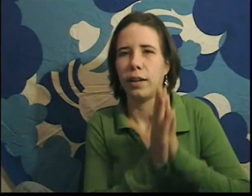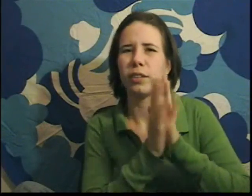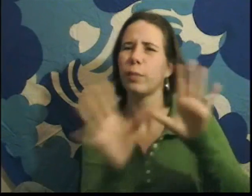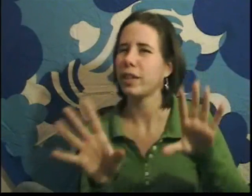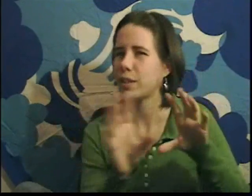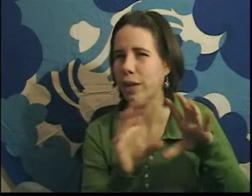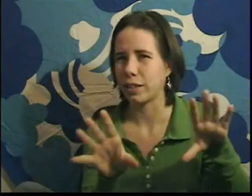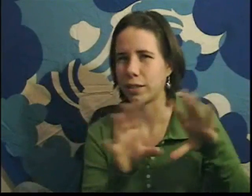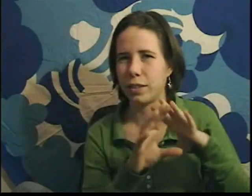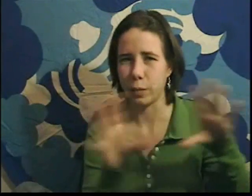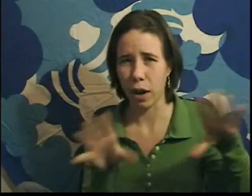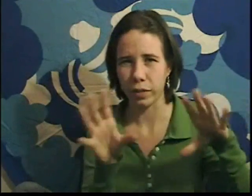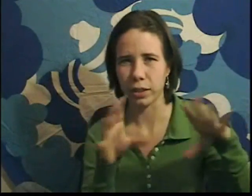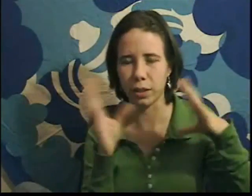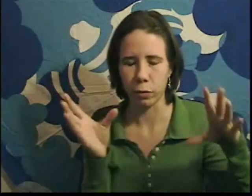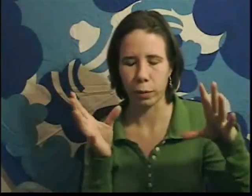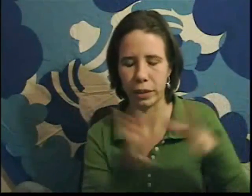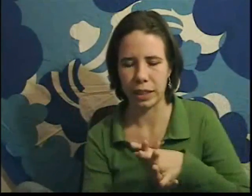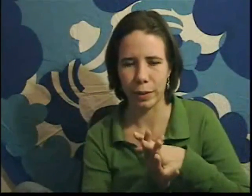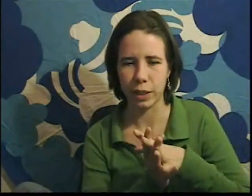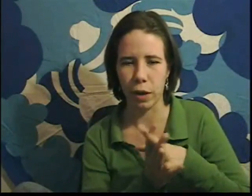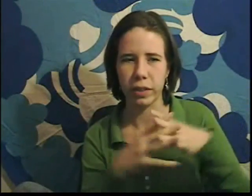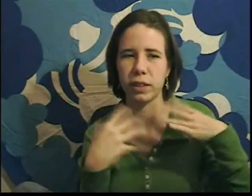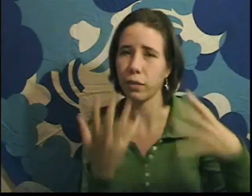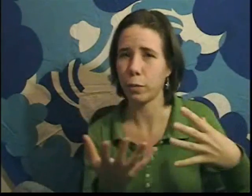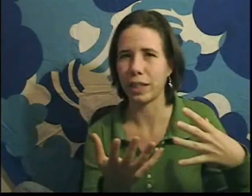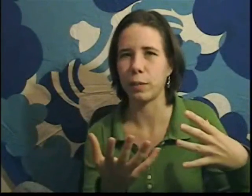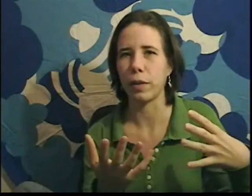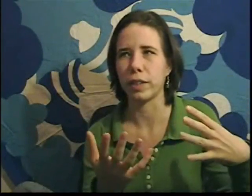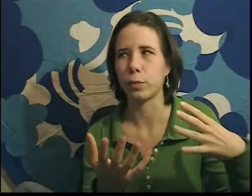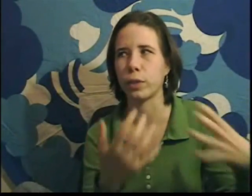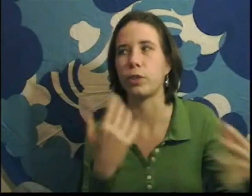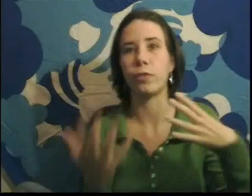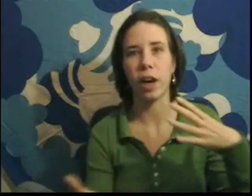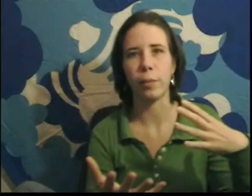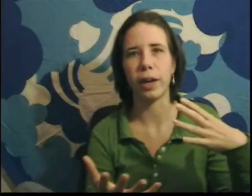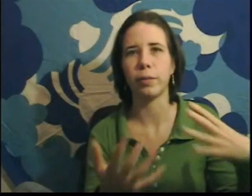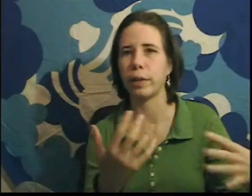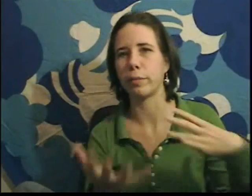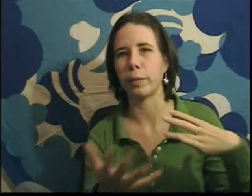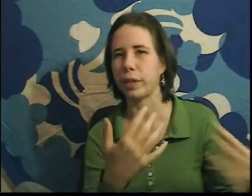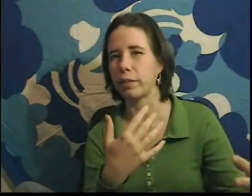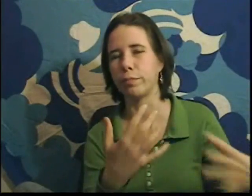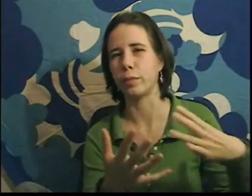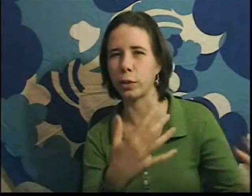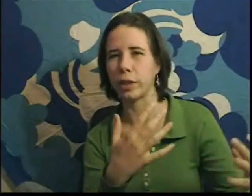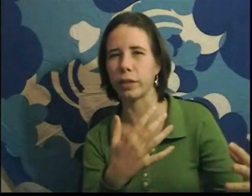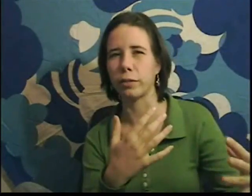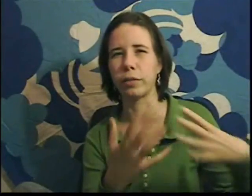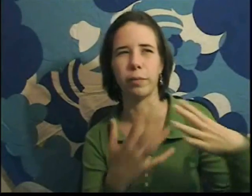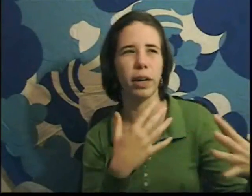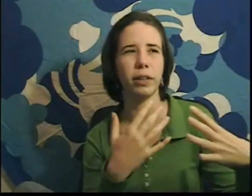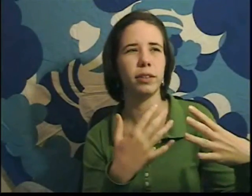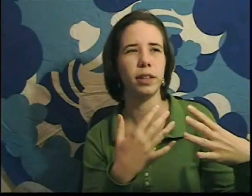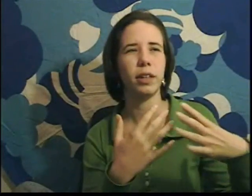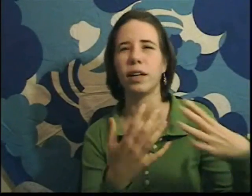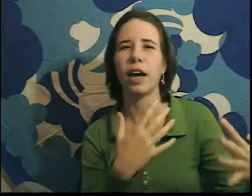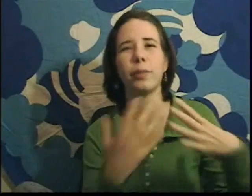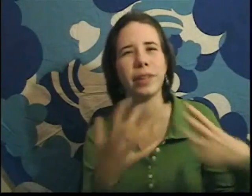Now some of this might seem obvious, some of what I'm going to say might seem obvious, and some of might seem obvious once you've thought about it, but it might be new to you. I'm not, I don't